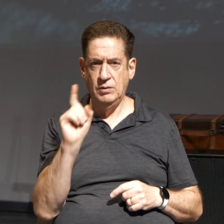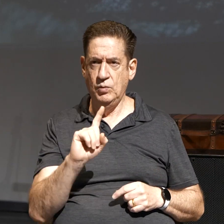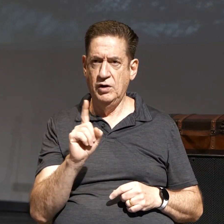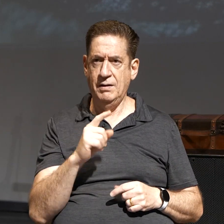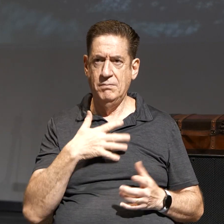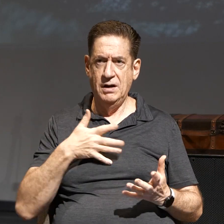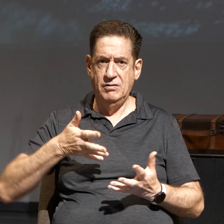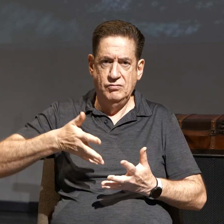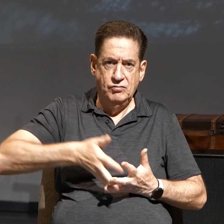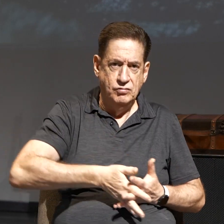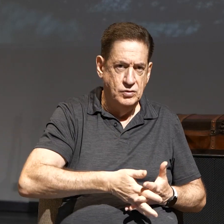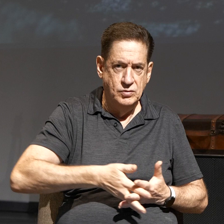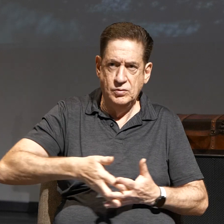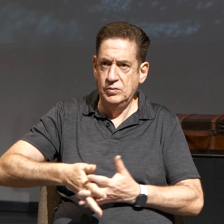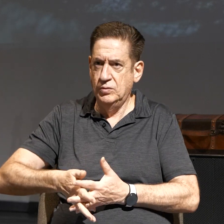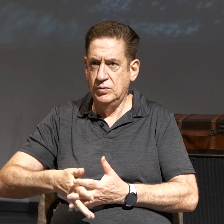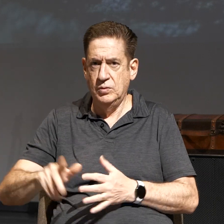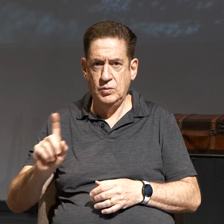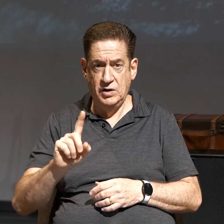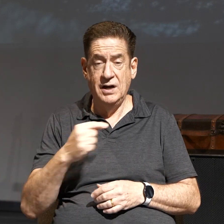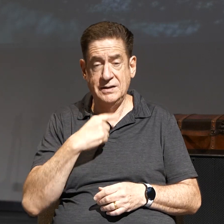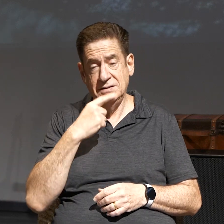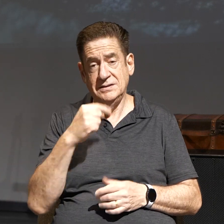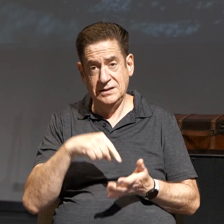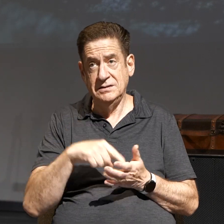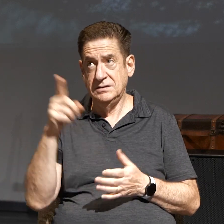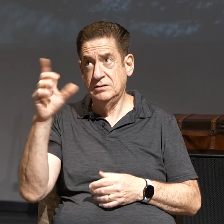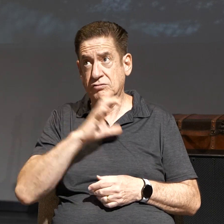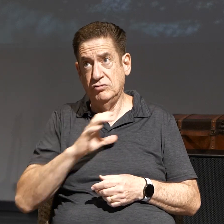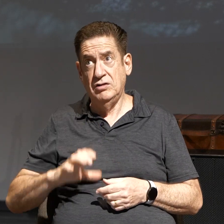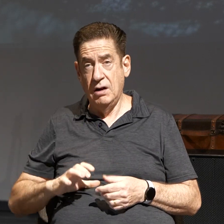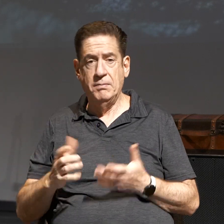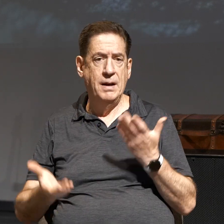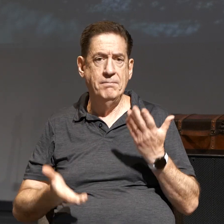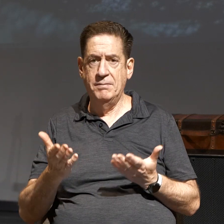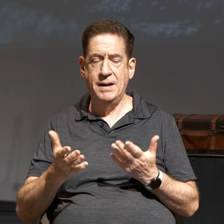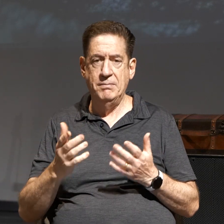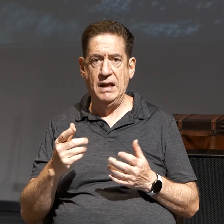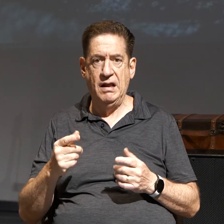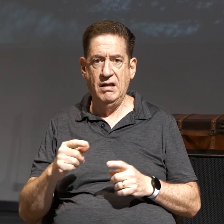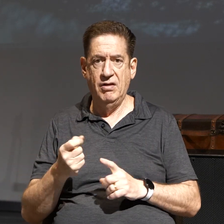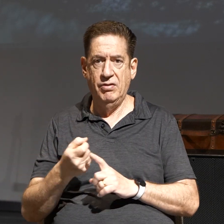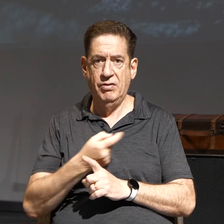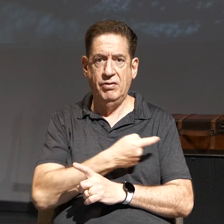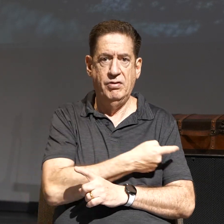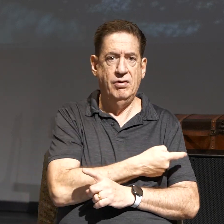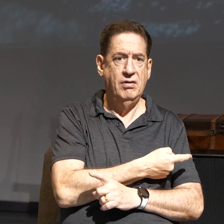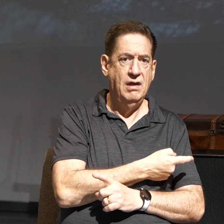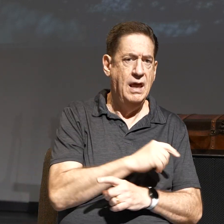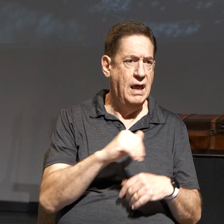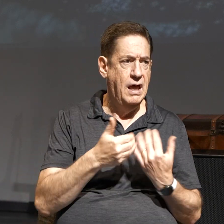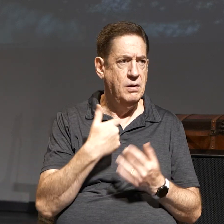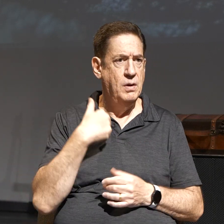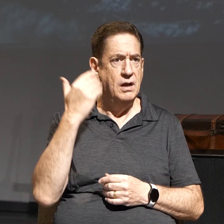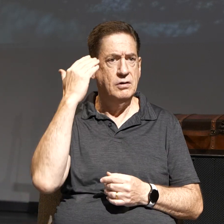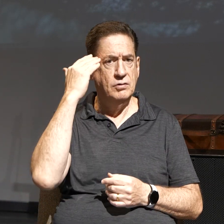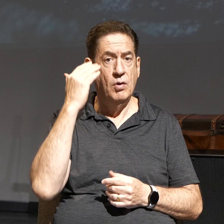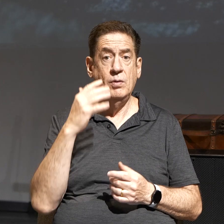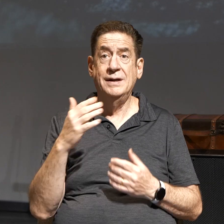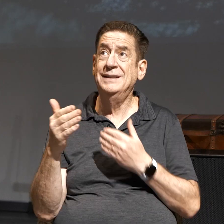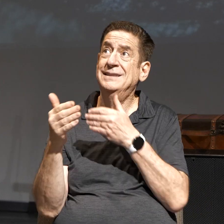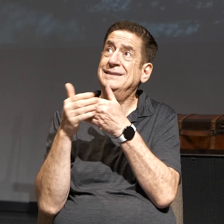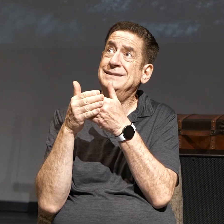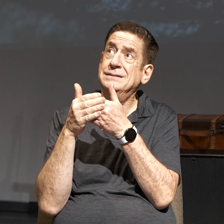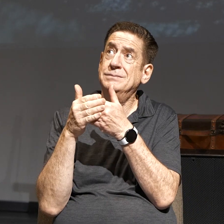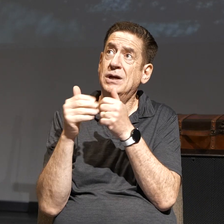system really is? I can say it's in Christ, but it might be elsewhere. How do I know? Well, if intimacy with God